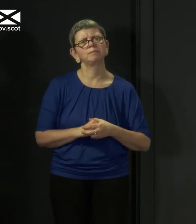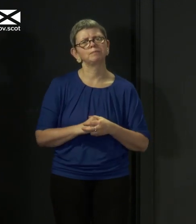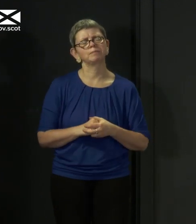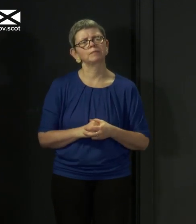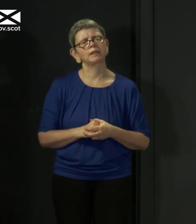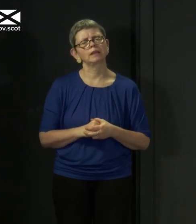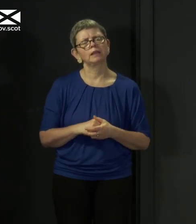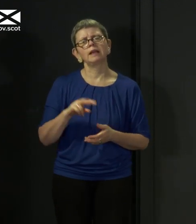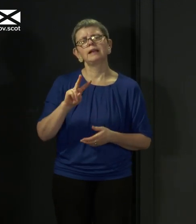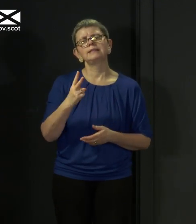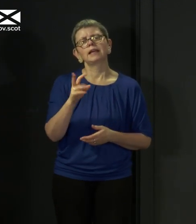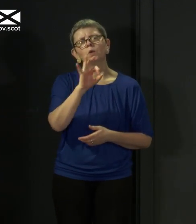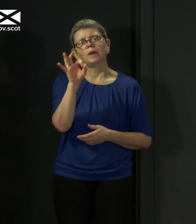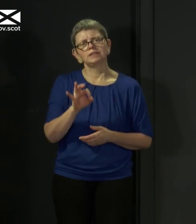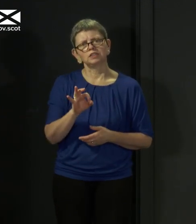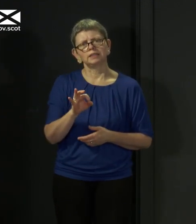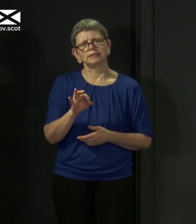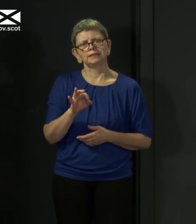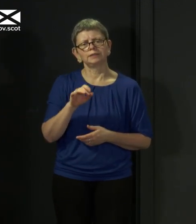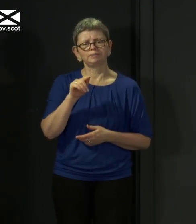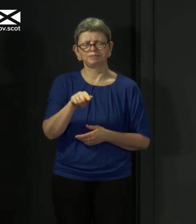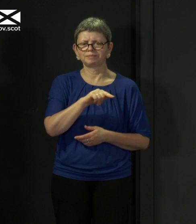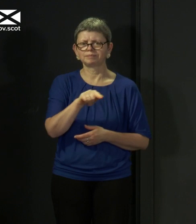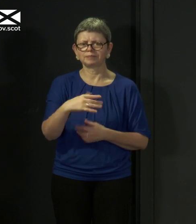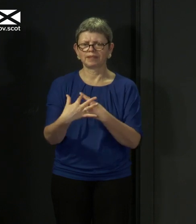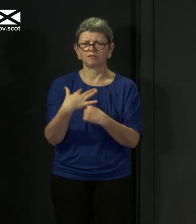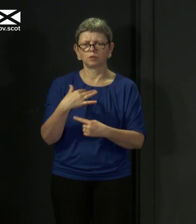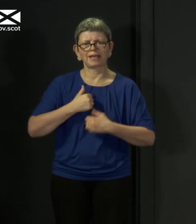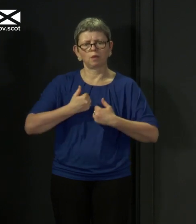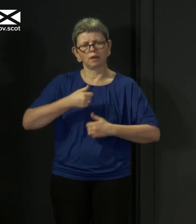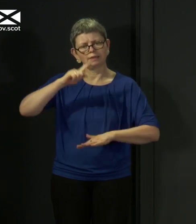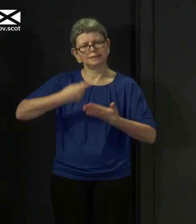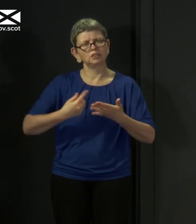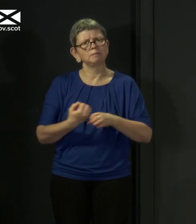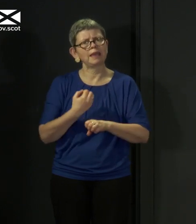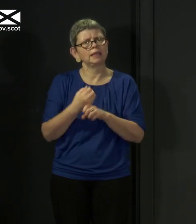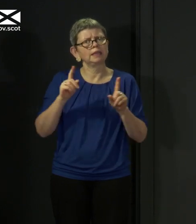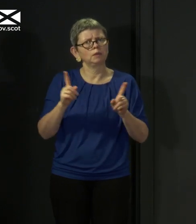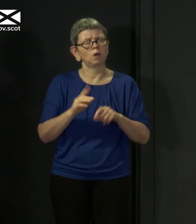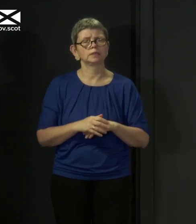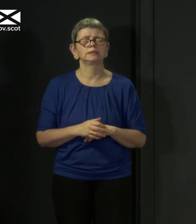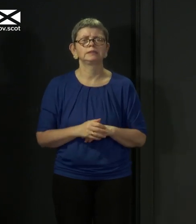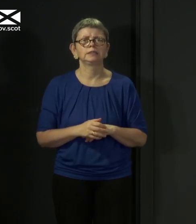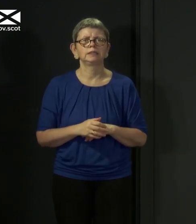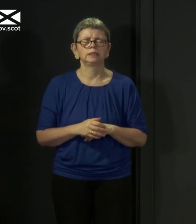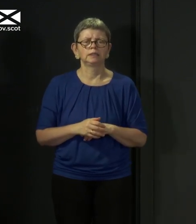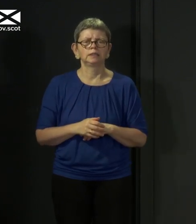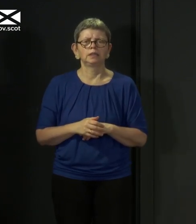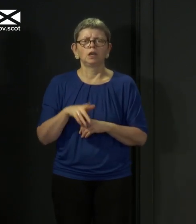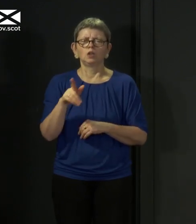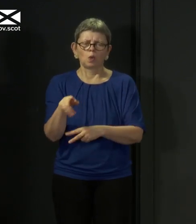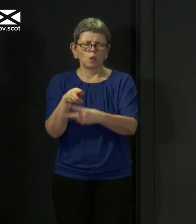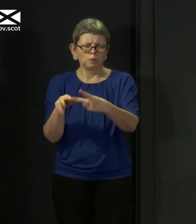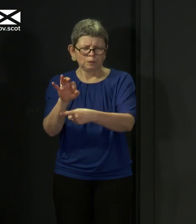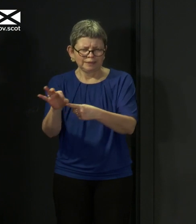the second point, what impact that has on some of our decision making. All I would say in general here, and I'm not talking specifically about these two points of detail,